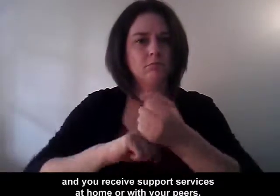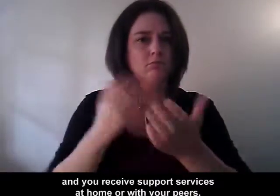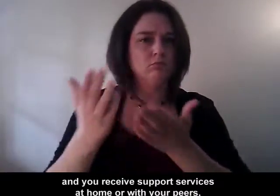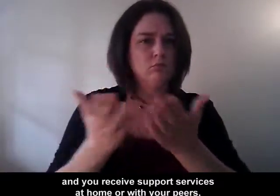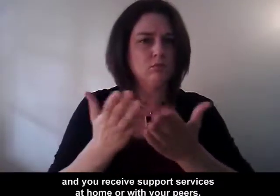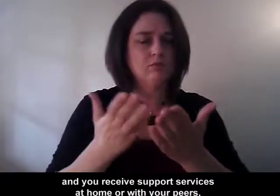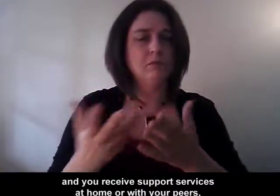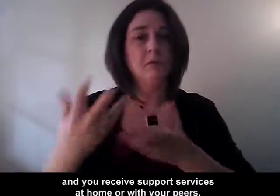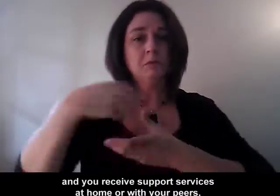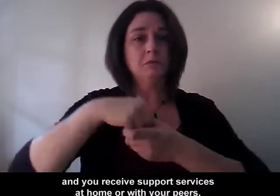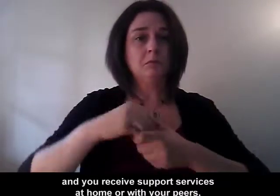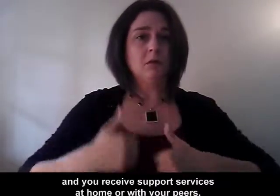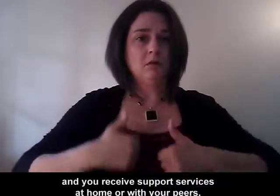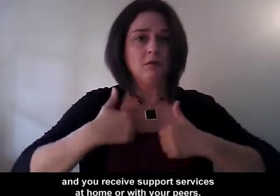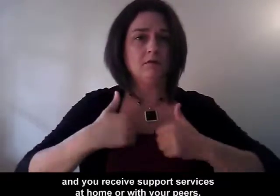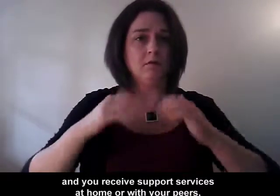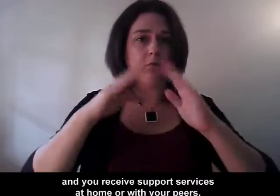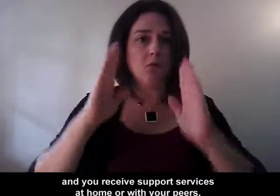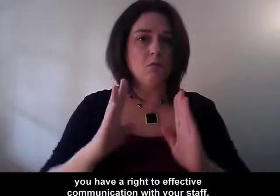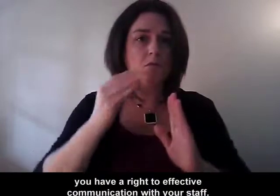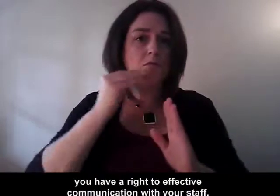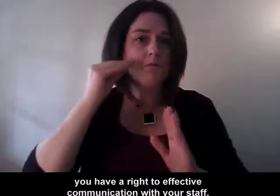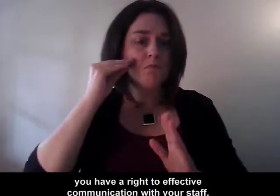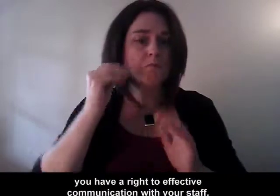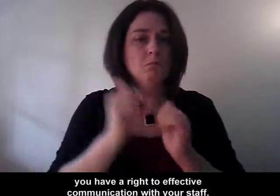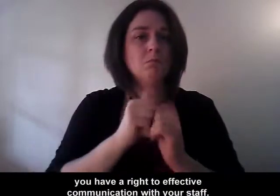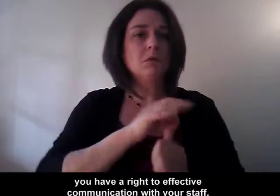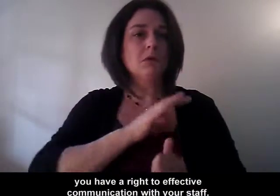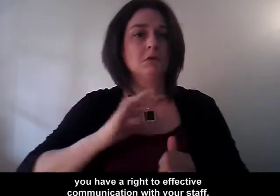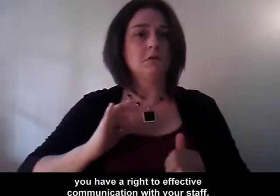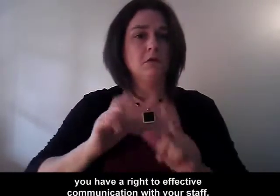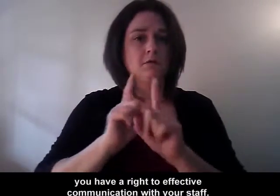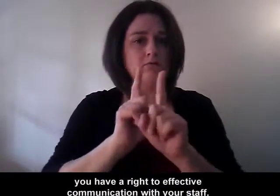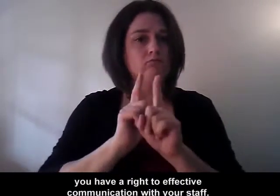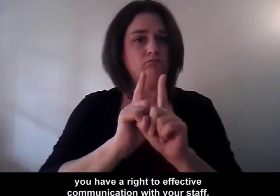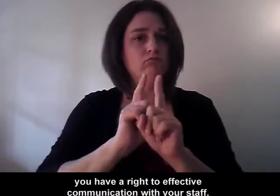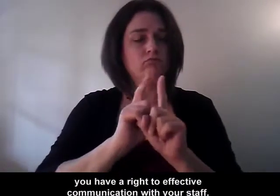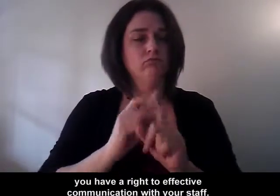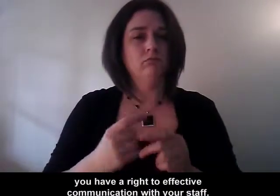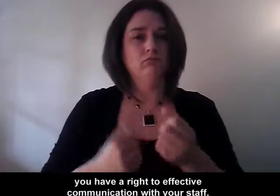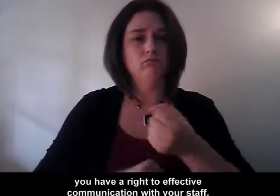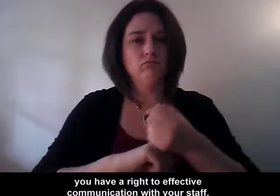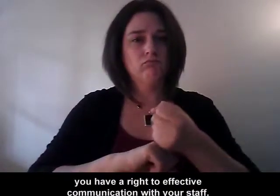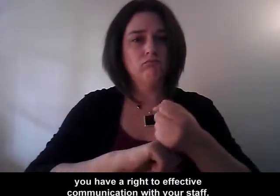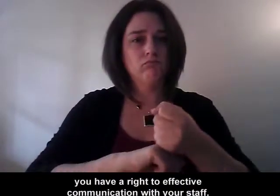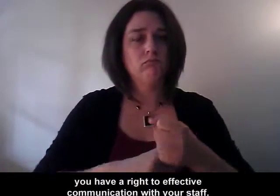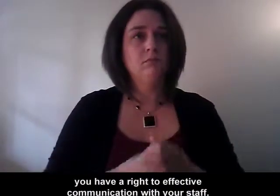you have a right to effective communication with your staff.